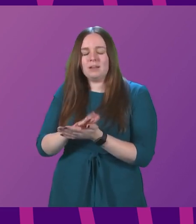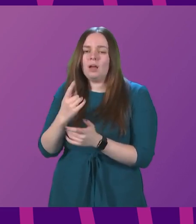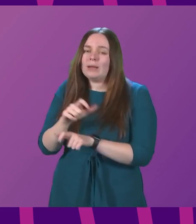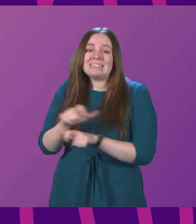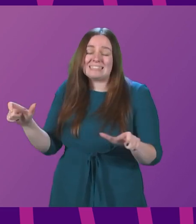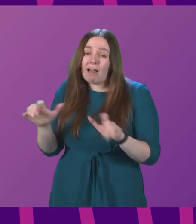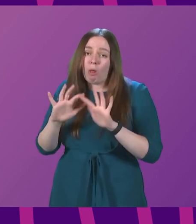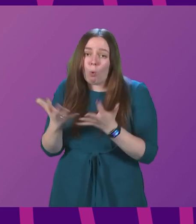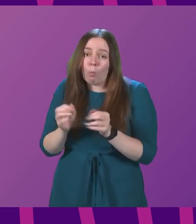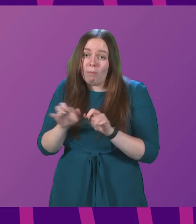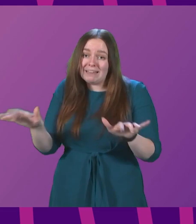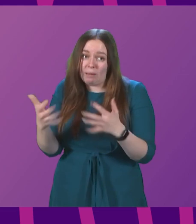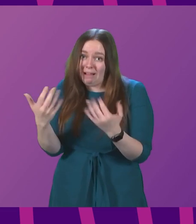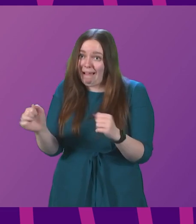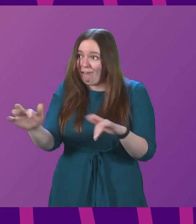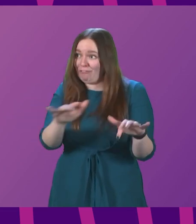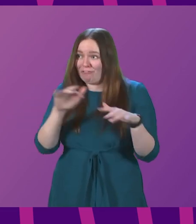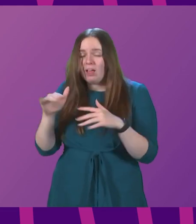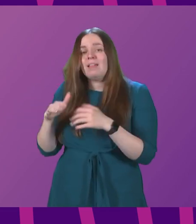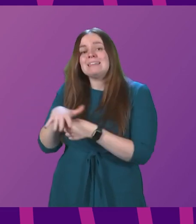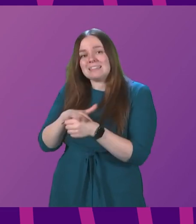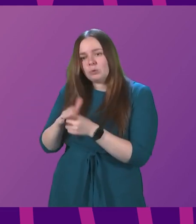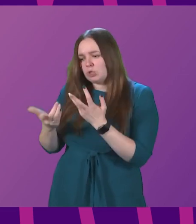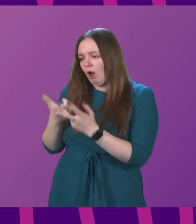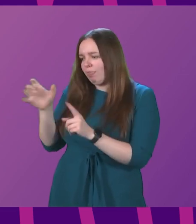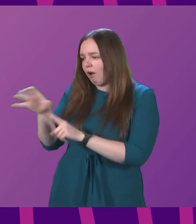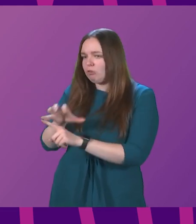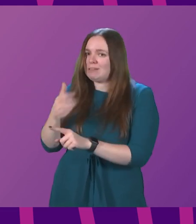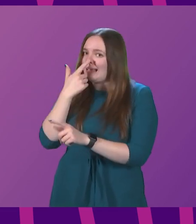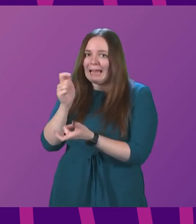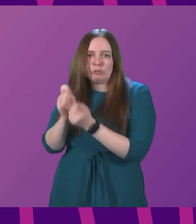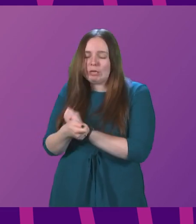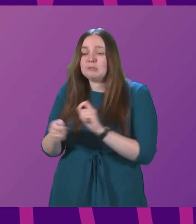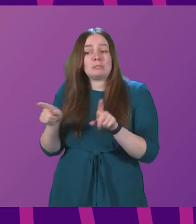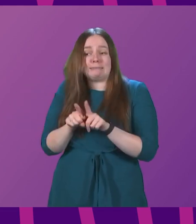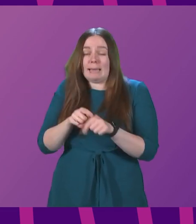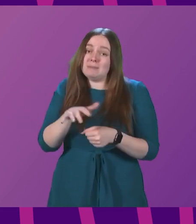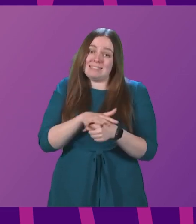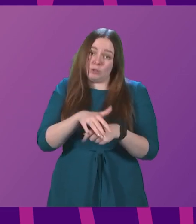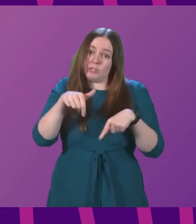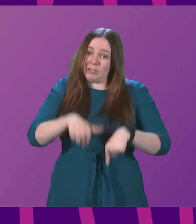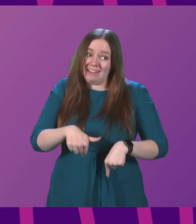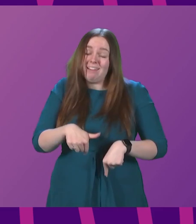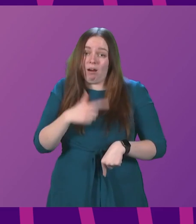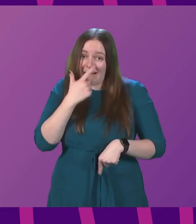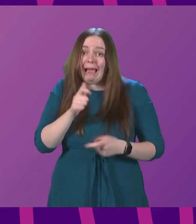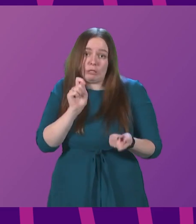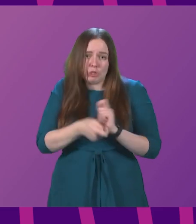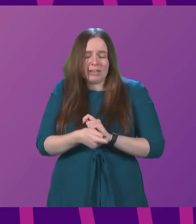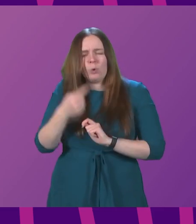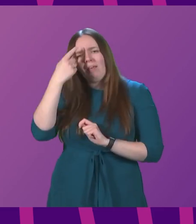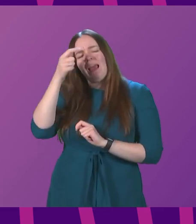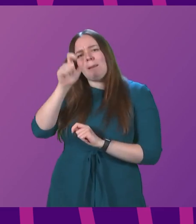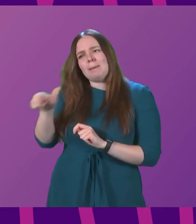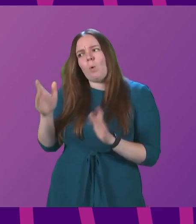are still in a global pandemic though, and the situation in other countries is changeable, just as the situation here is still prone to change. So I think people